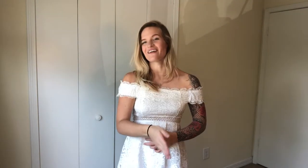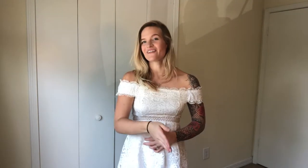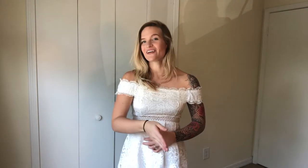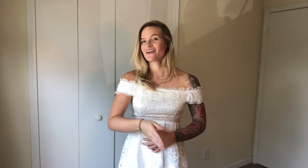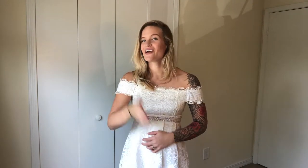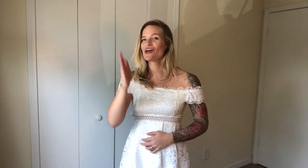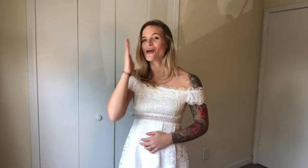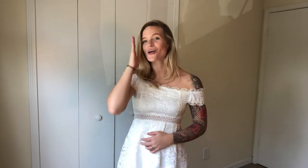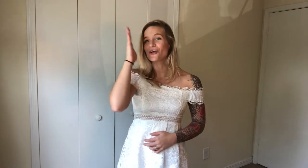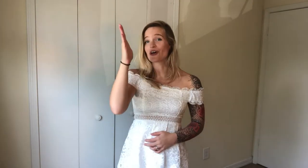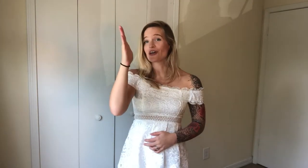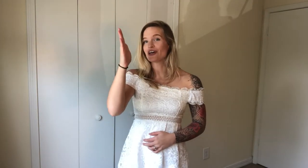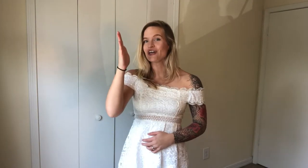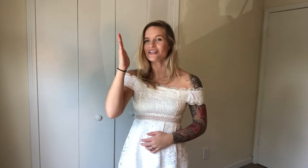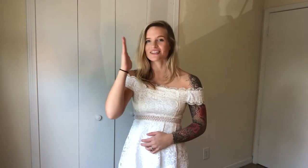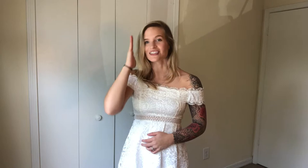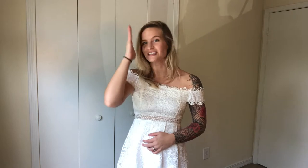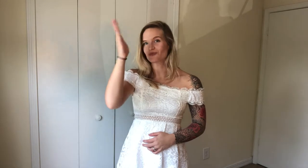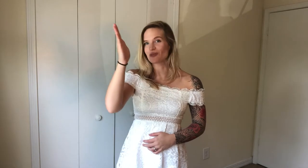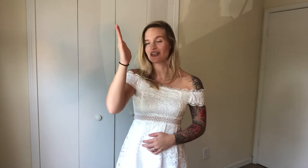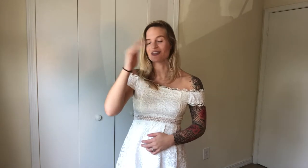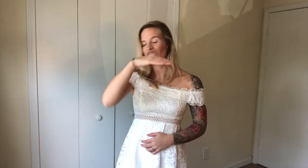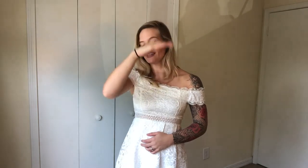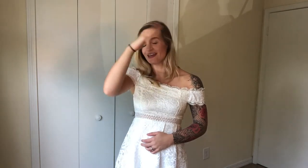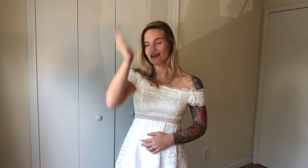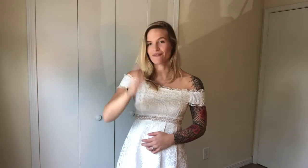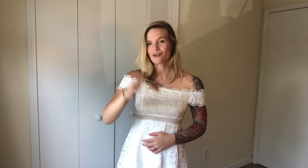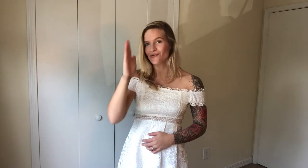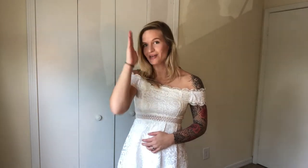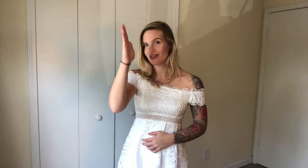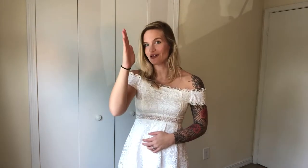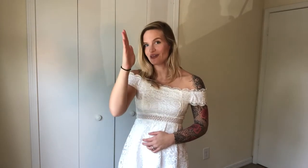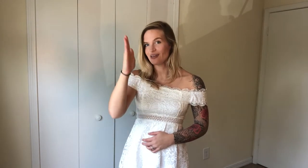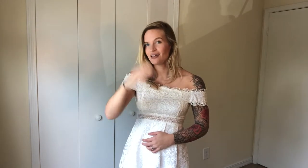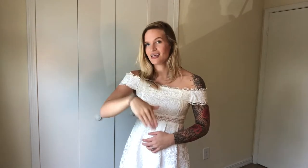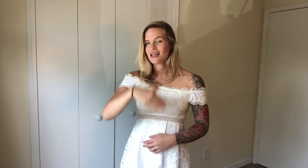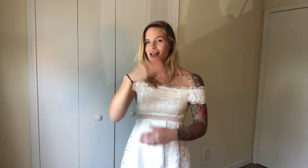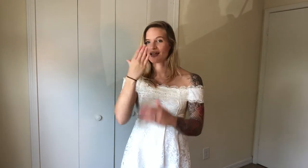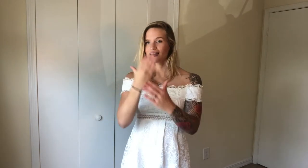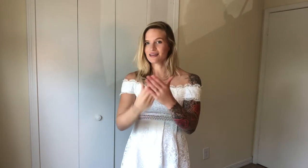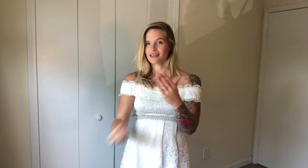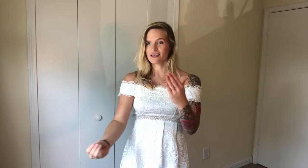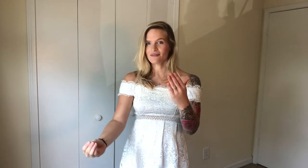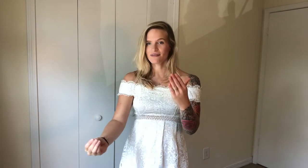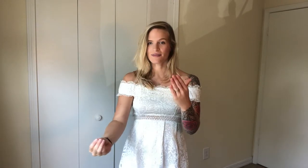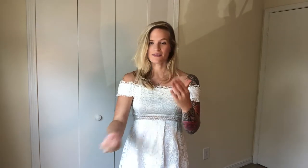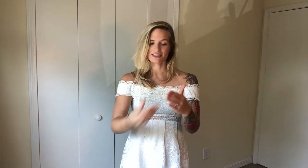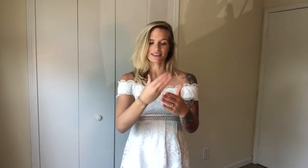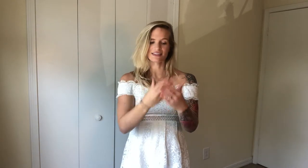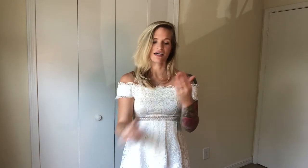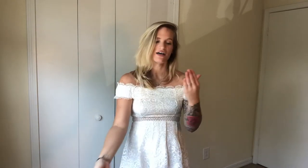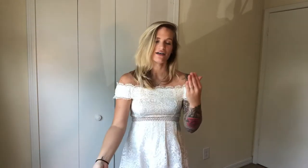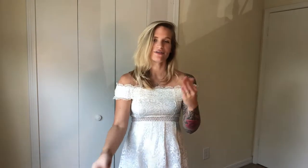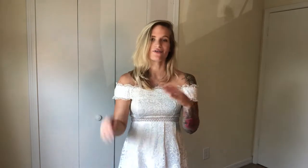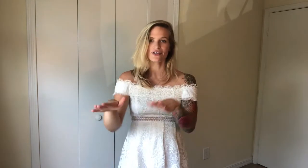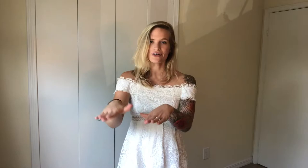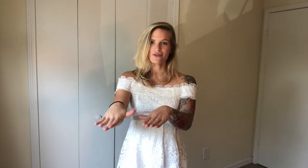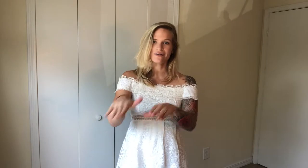never, gonna, so this is will, he never will, leave. This is gone, or you do